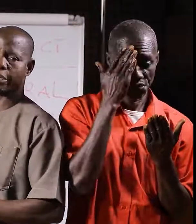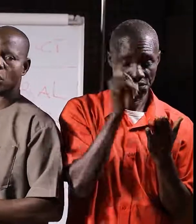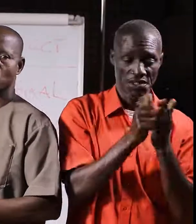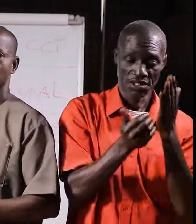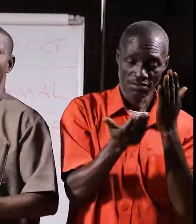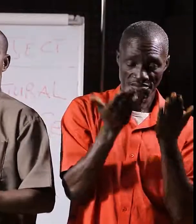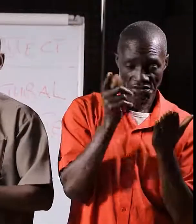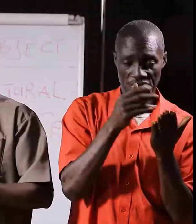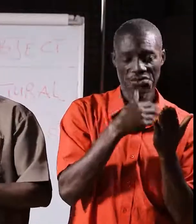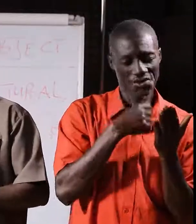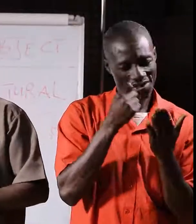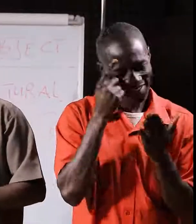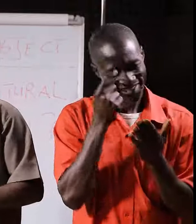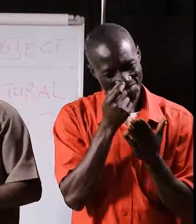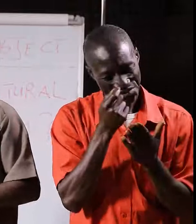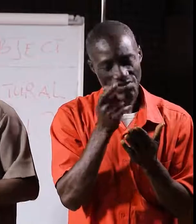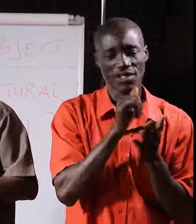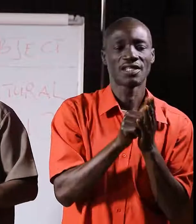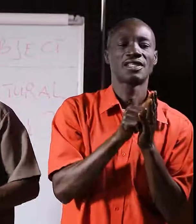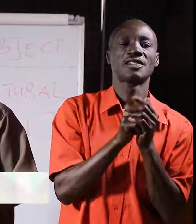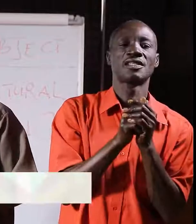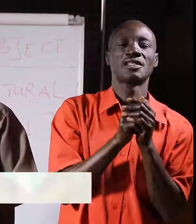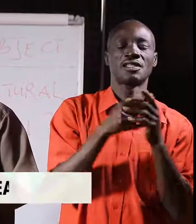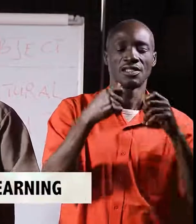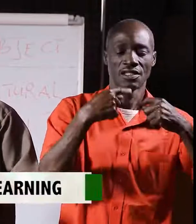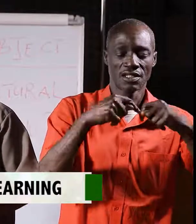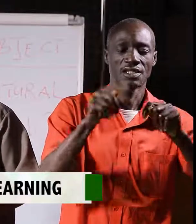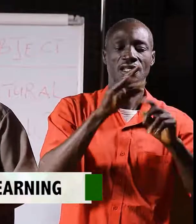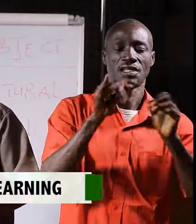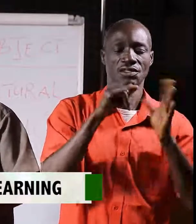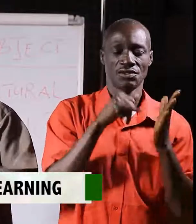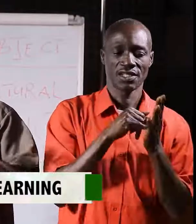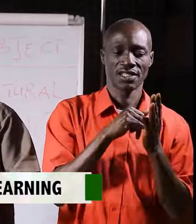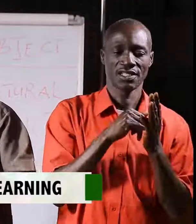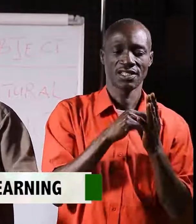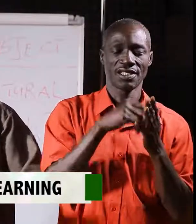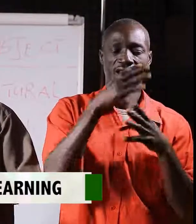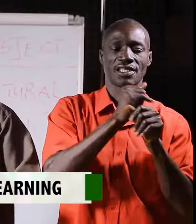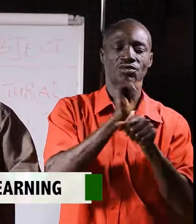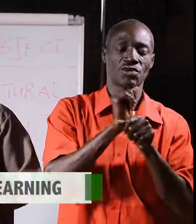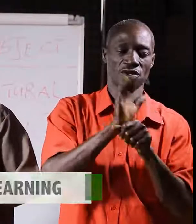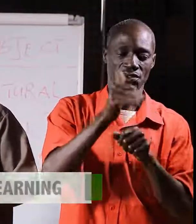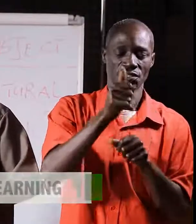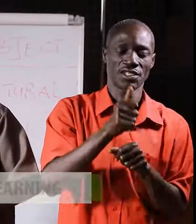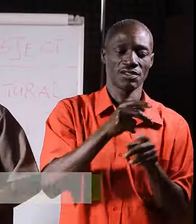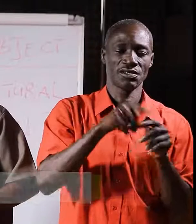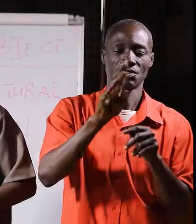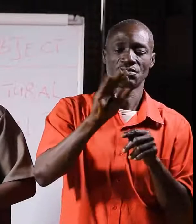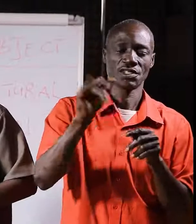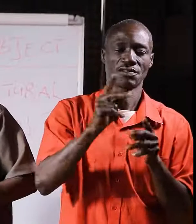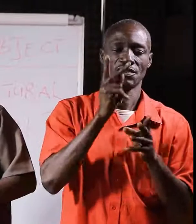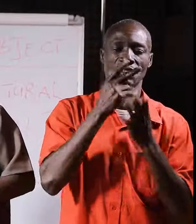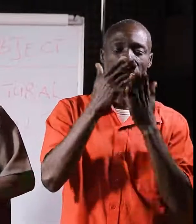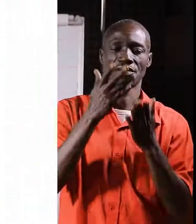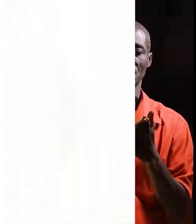venture into beekeeping to keep yourself employed and have a stable income. Thank you